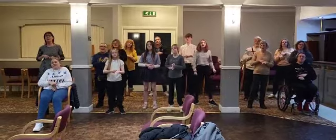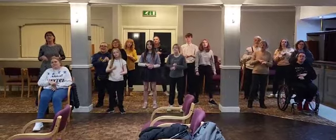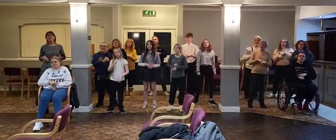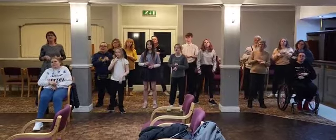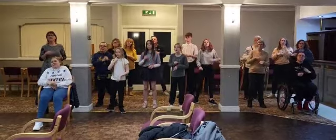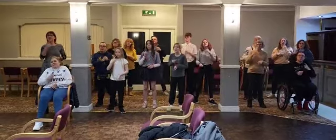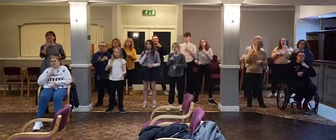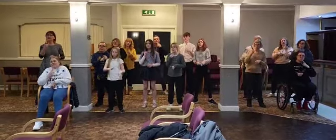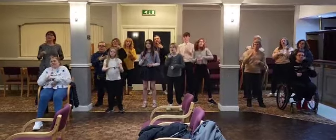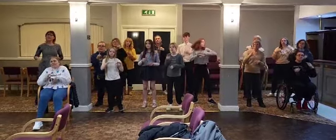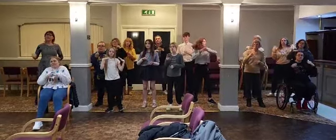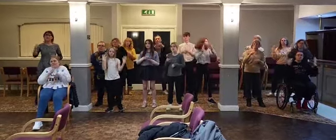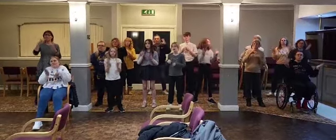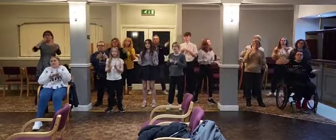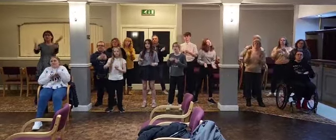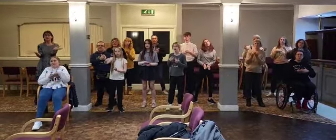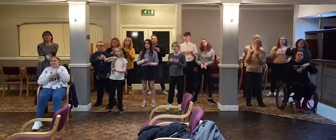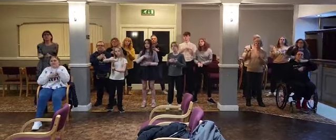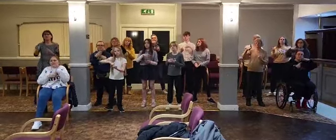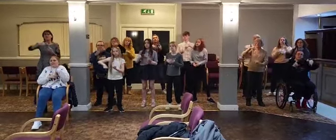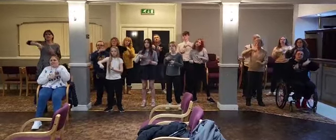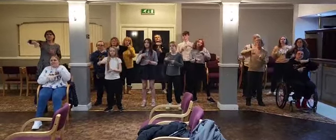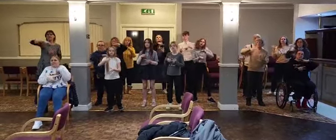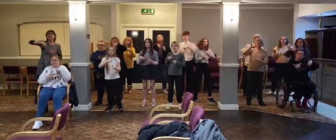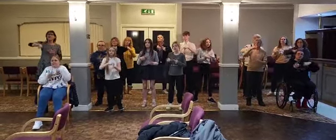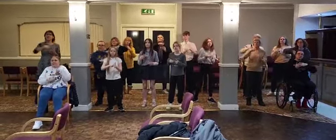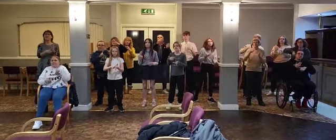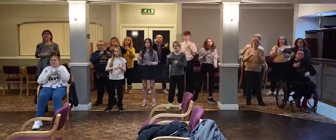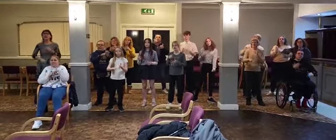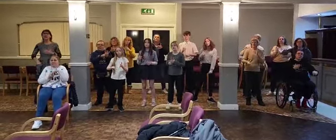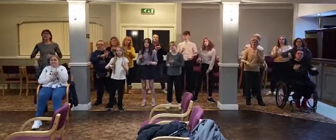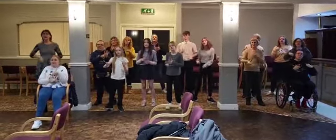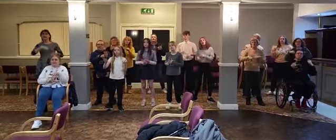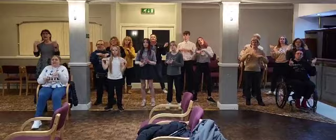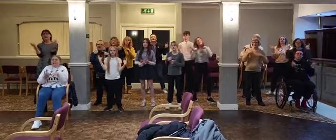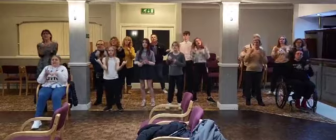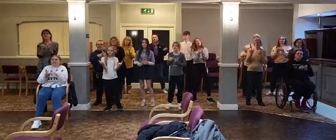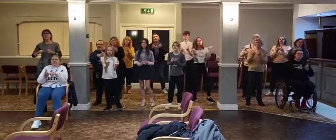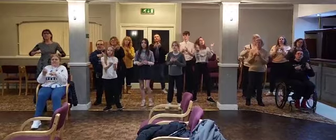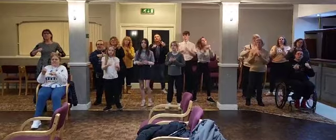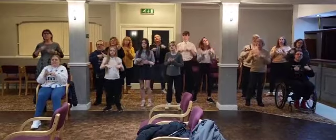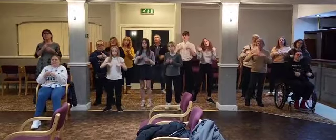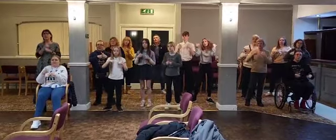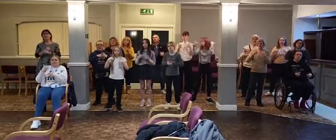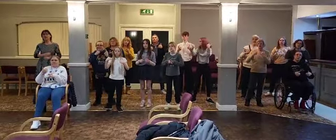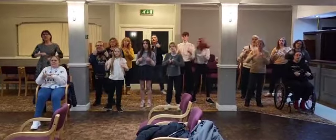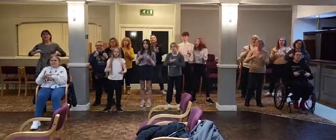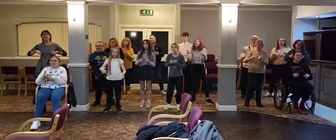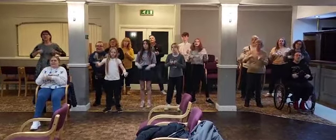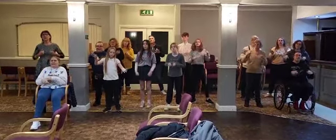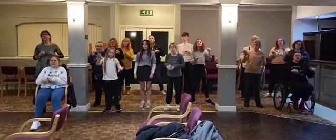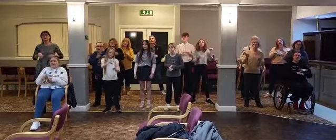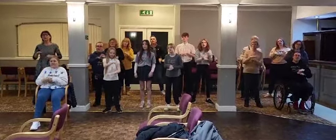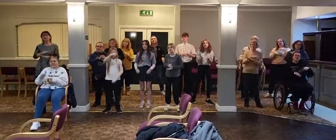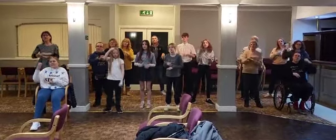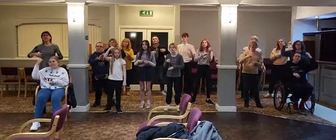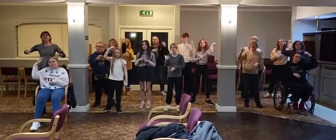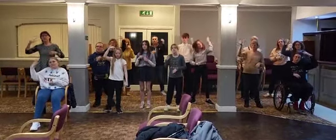Tell me that the love's been spinning since the beginning And then you'll be alright Cover me in